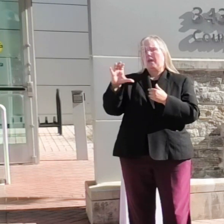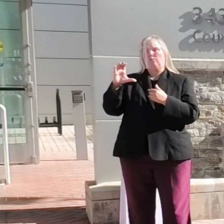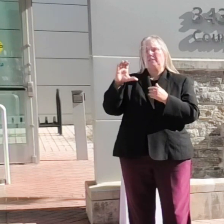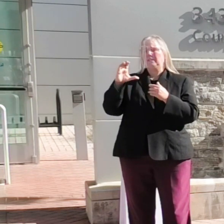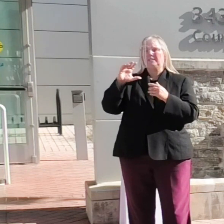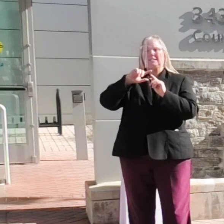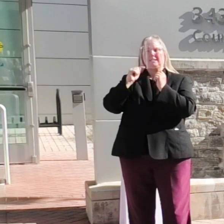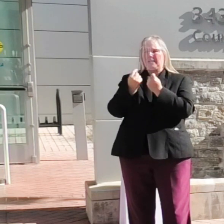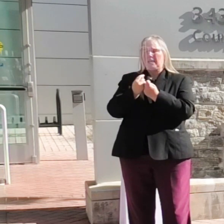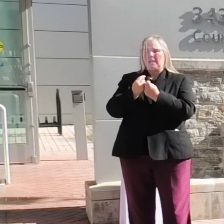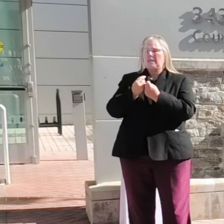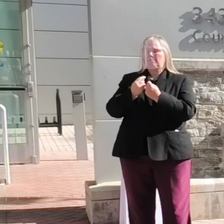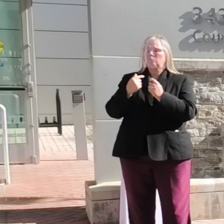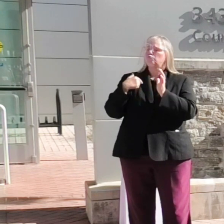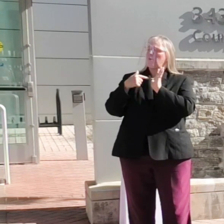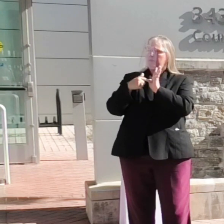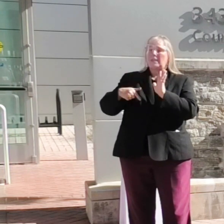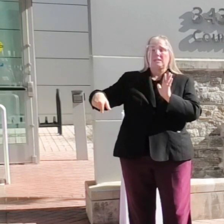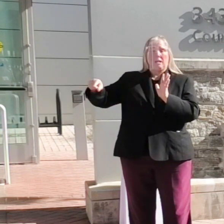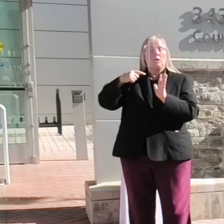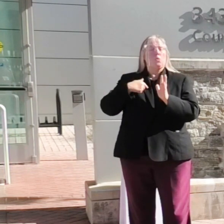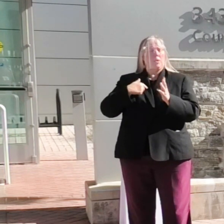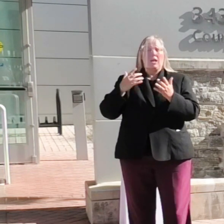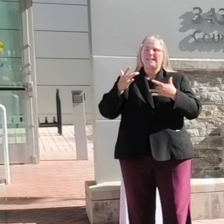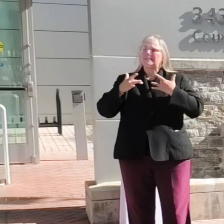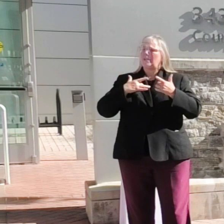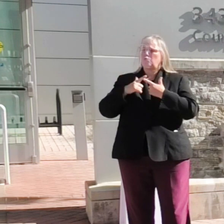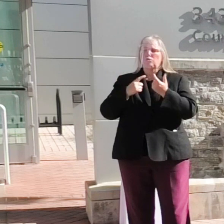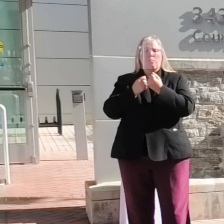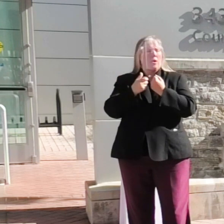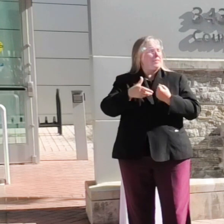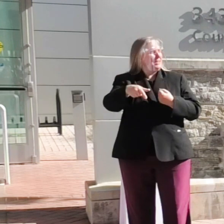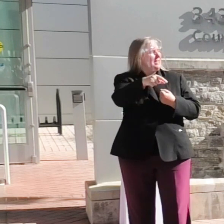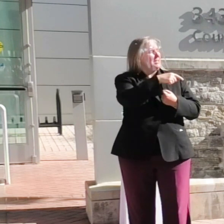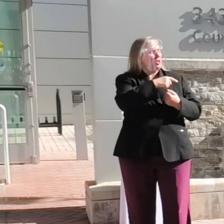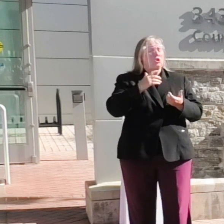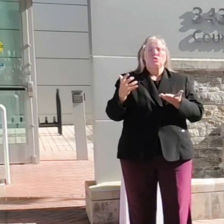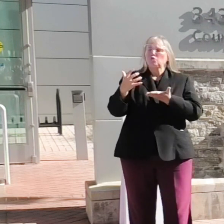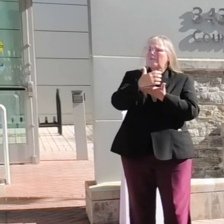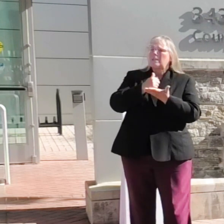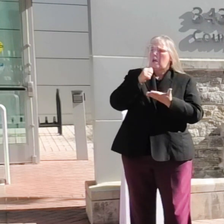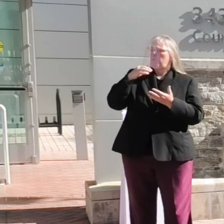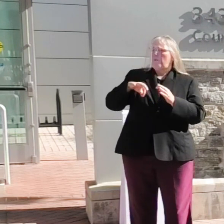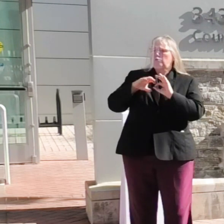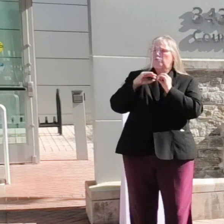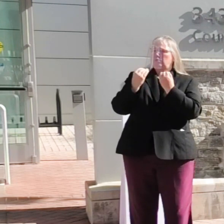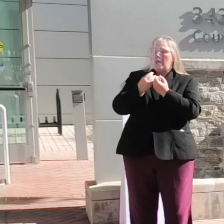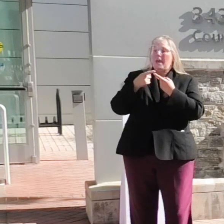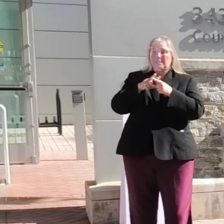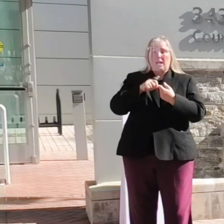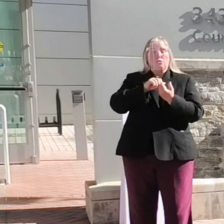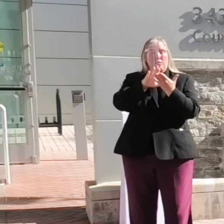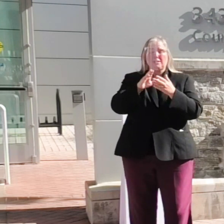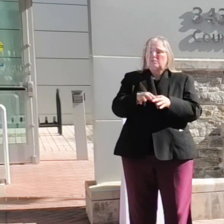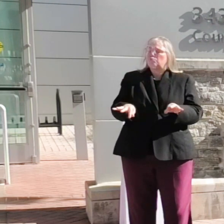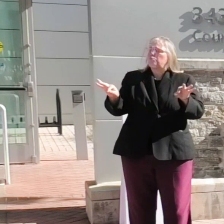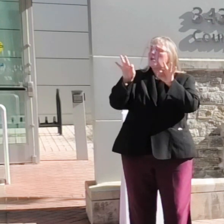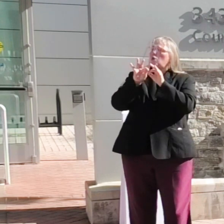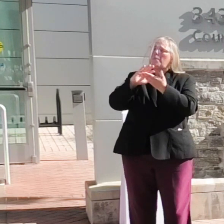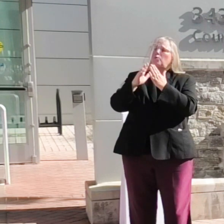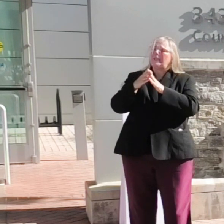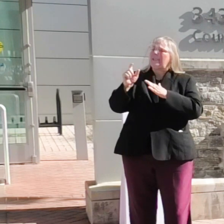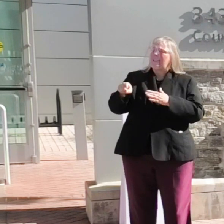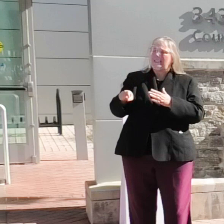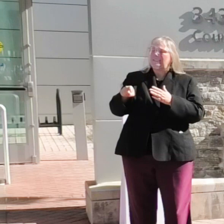were excited to support these deserving nonprofits as they address critical community needs, needs